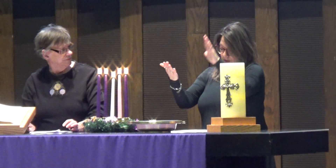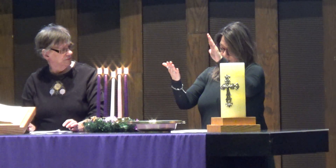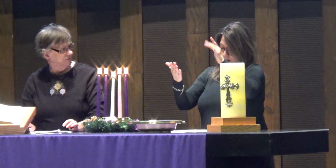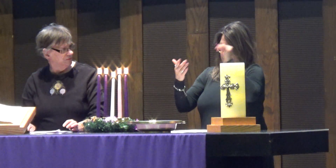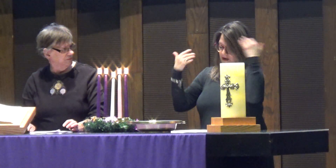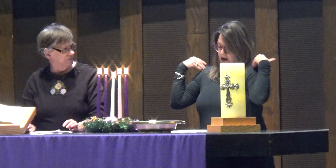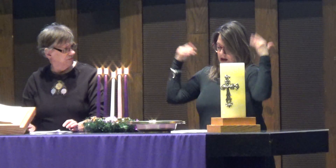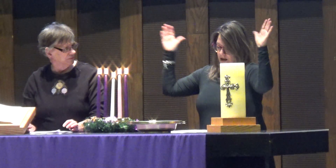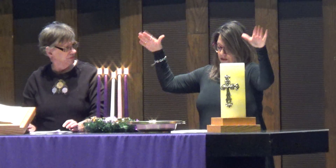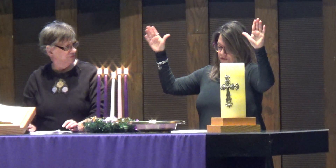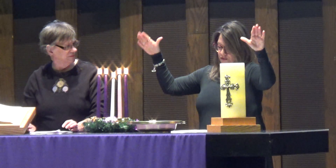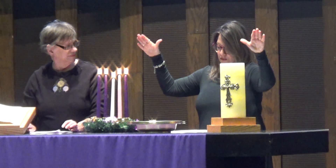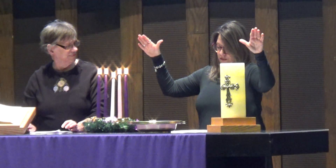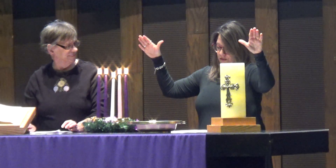the heavenly song of the angels.